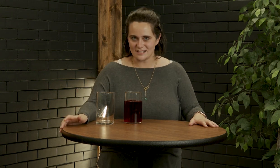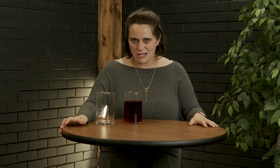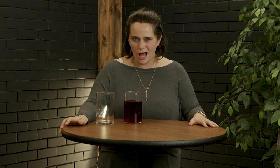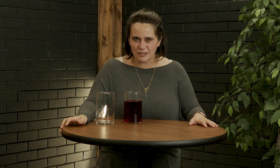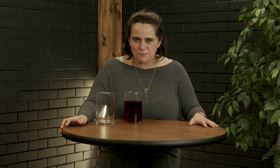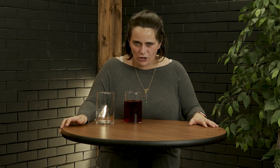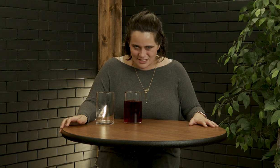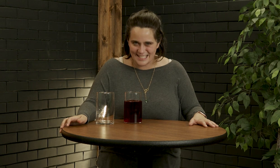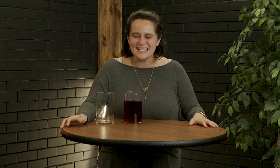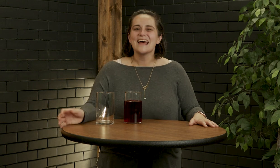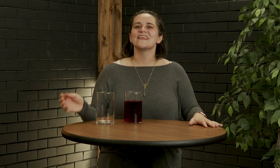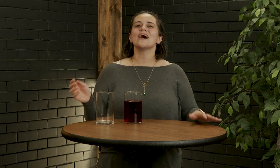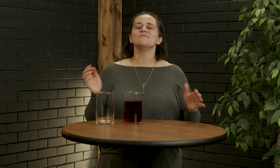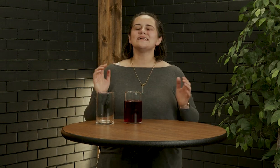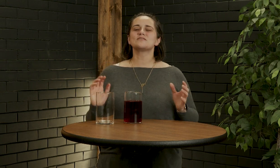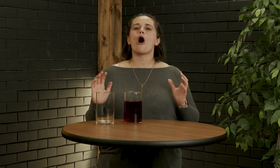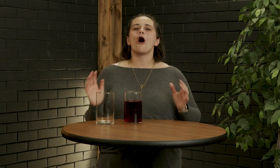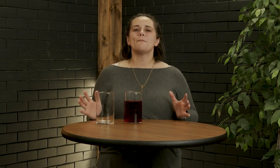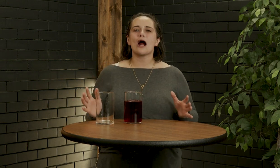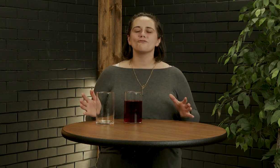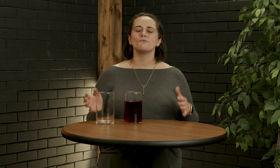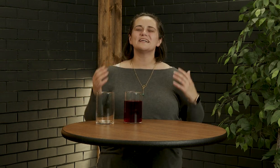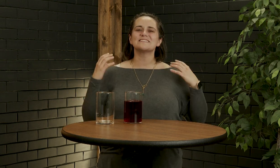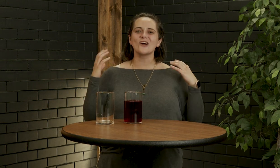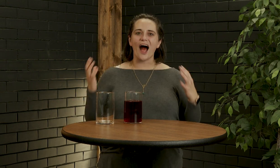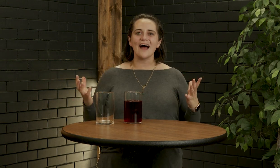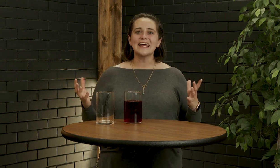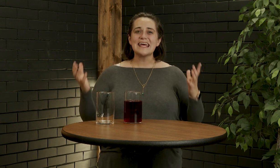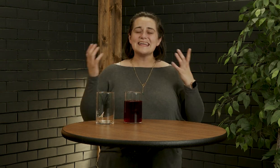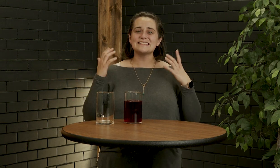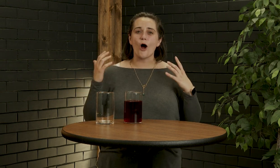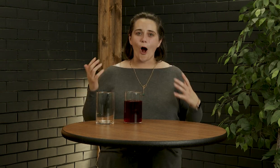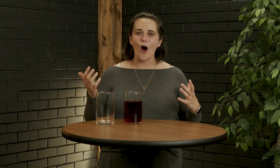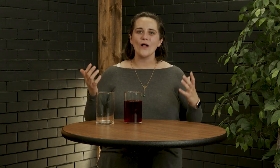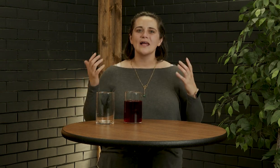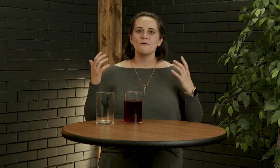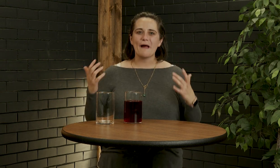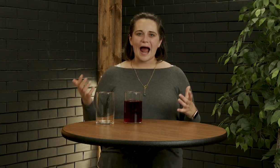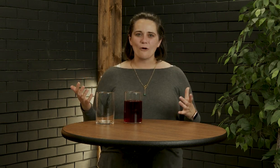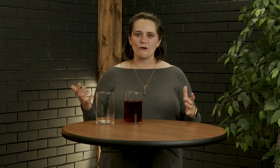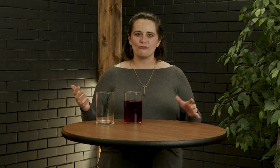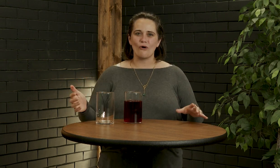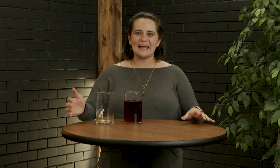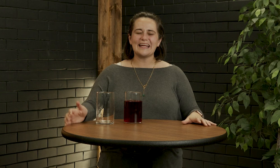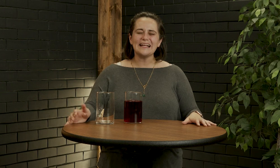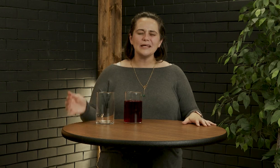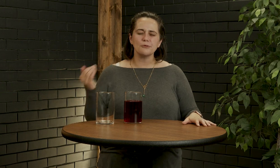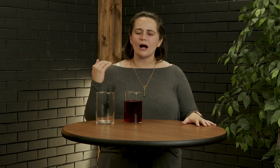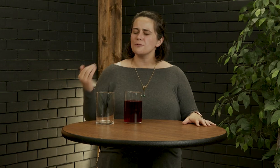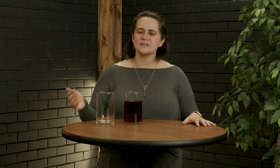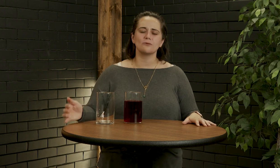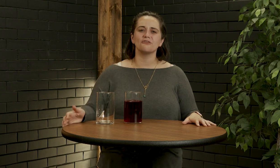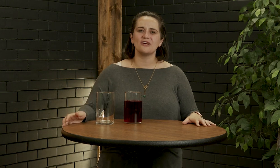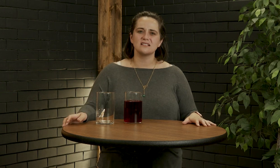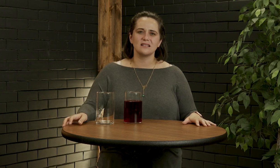omnipotent that means all powerful because God is all powerful in any problems that we're facing